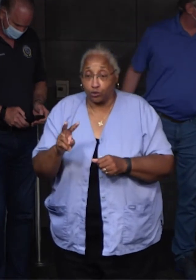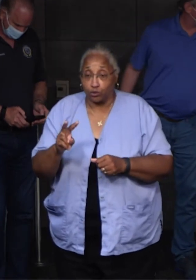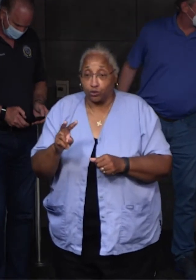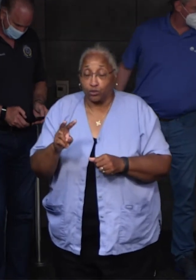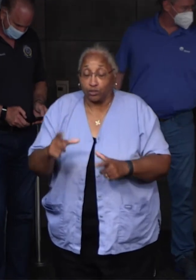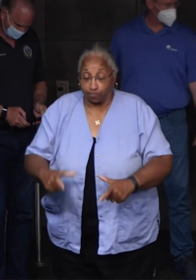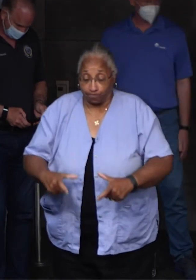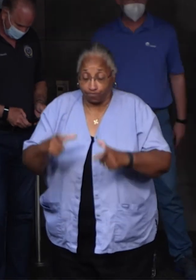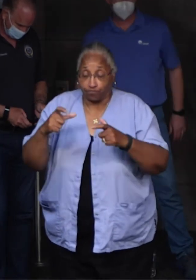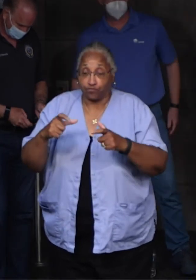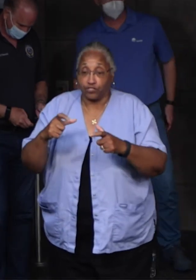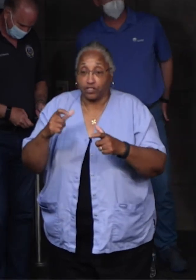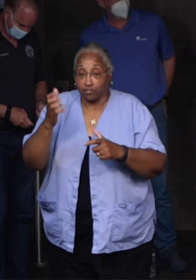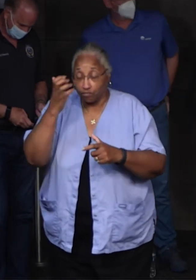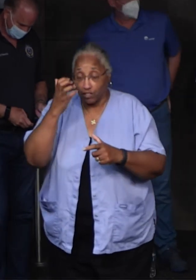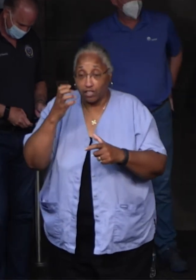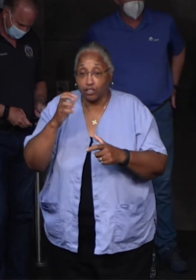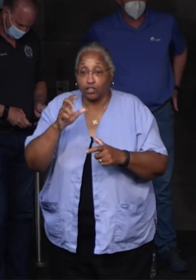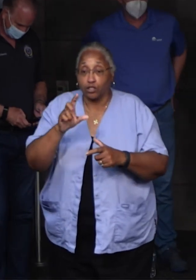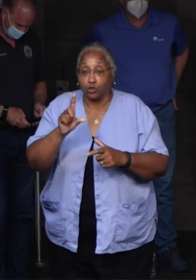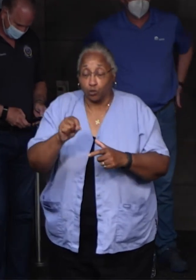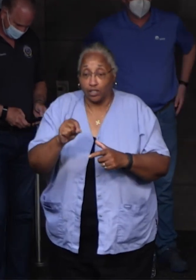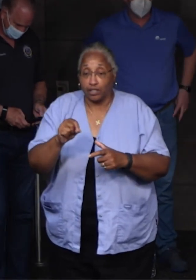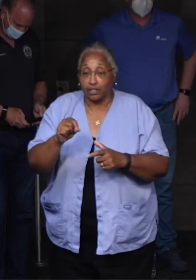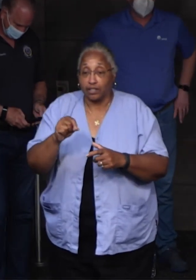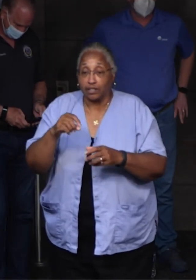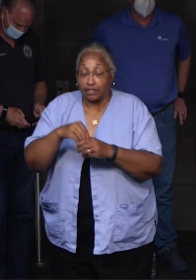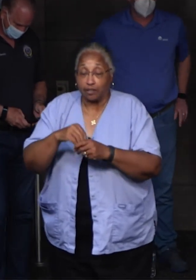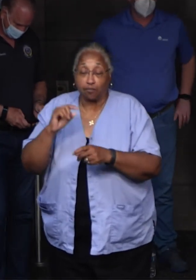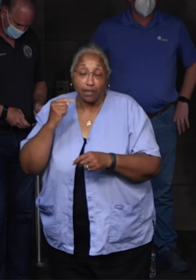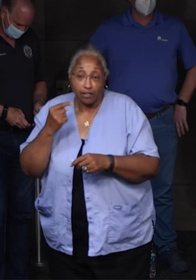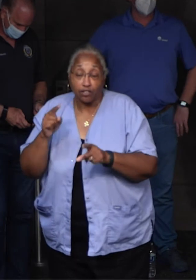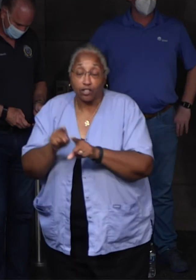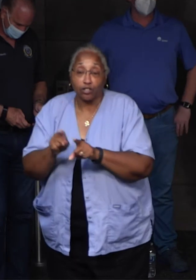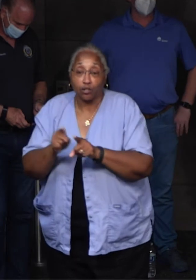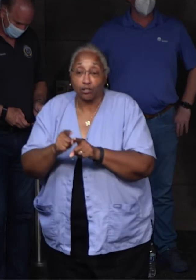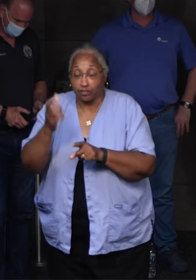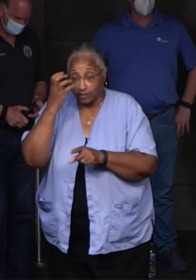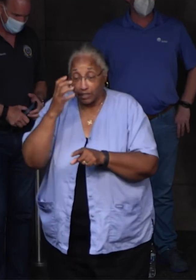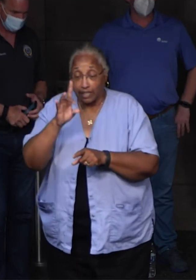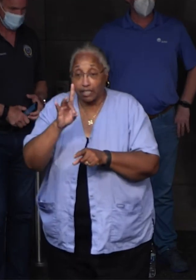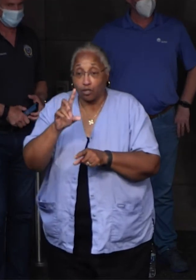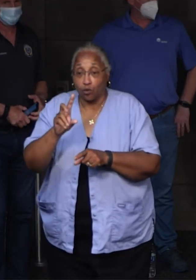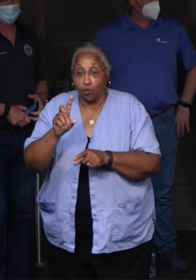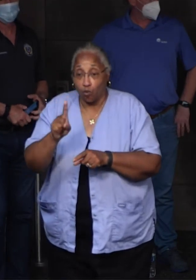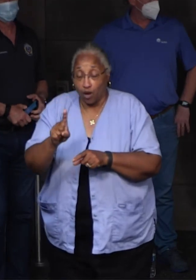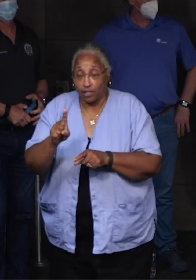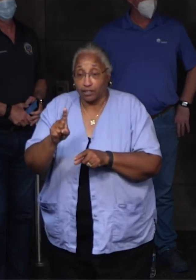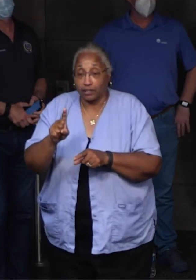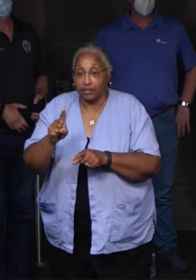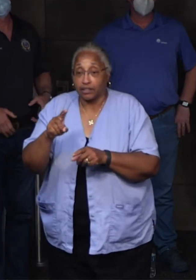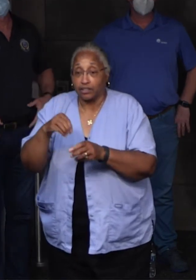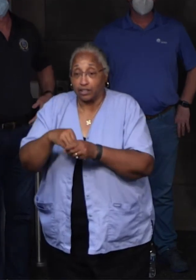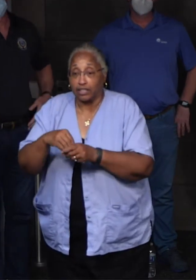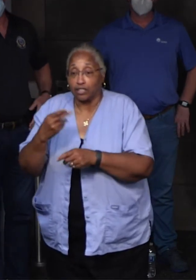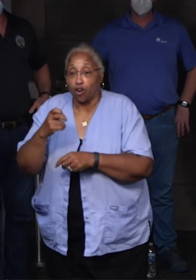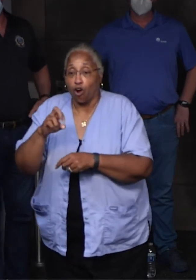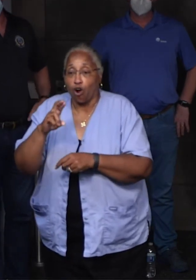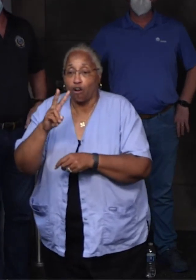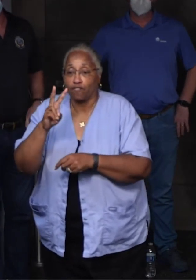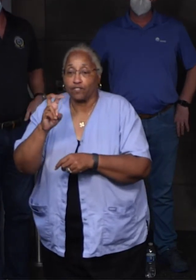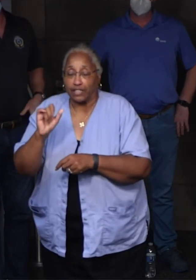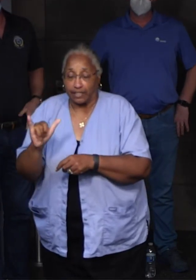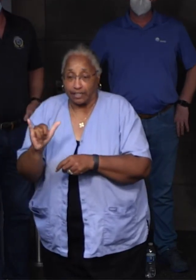Station 20 at 4110 Hudson Street in Metairie and Fire Station 81 at 808 MacArthur Avenue in Harvey.